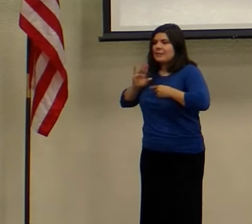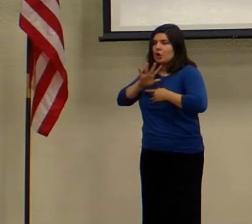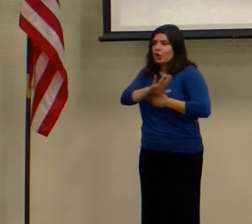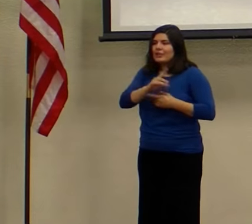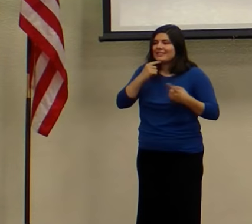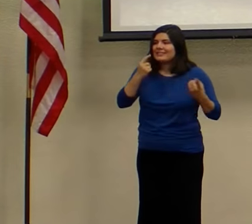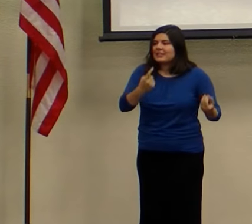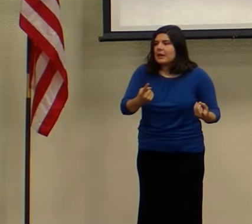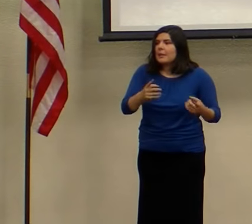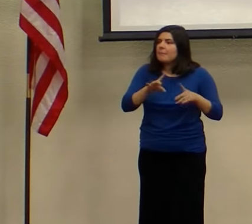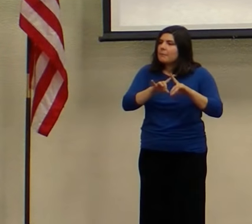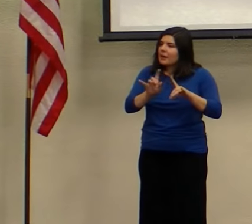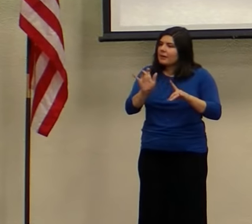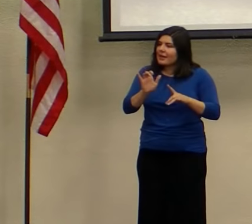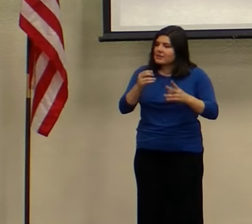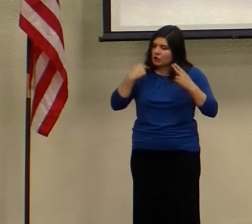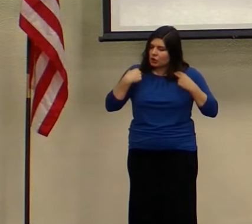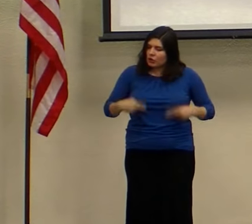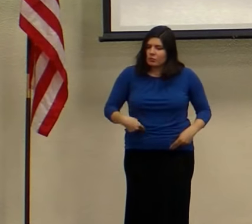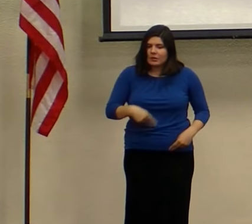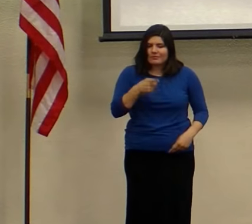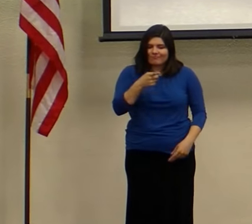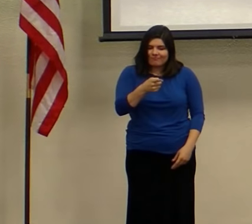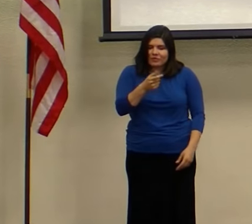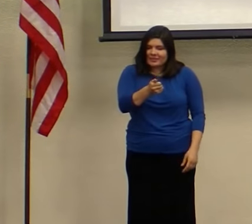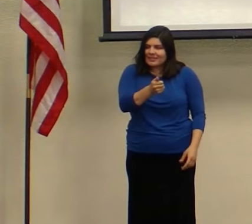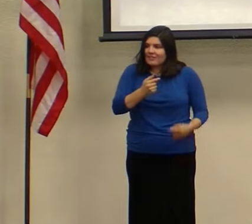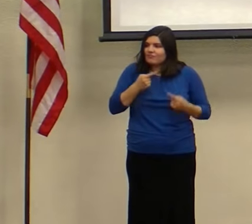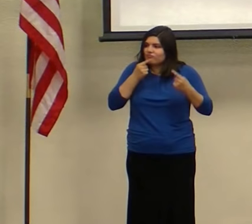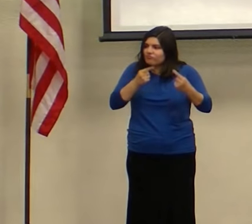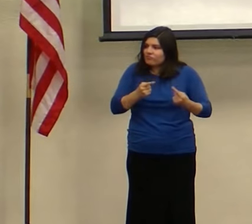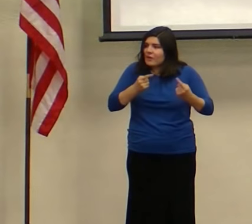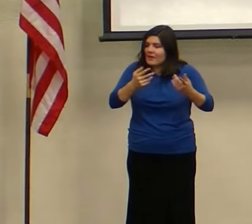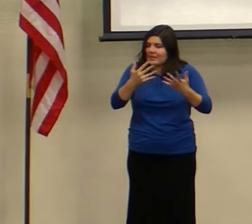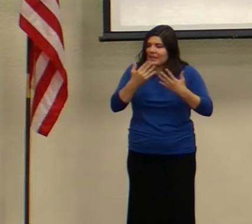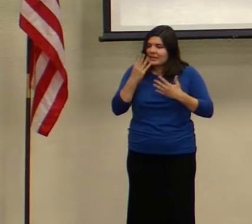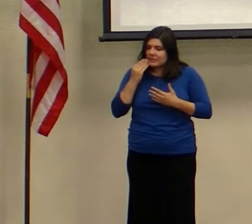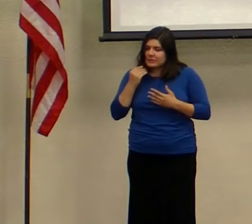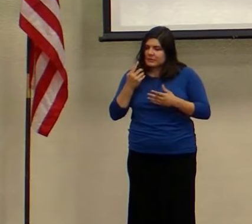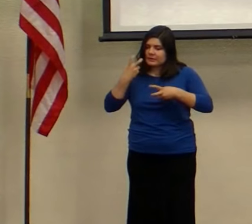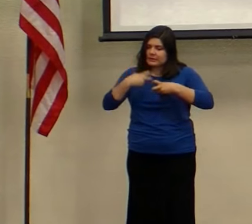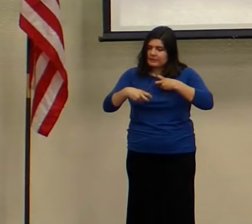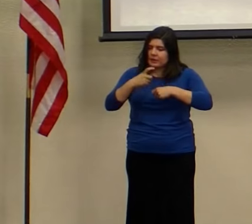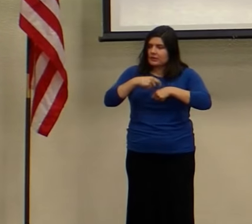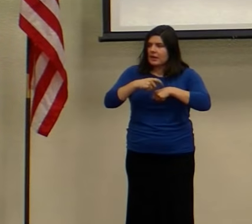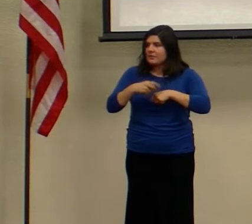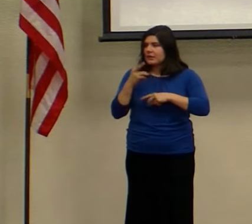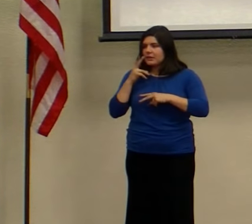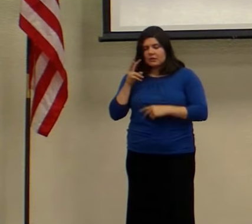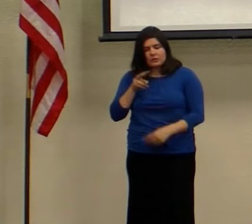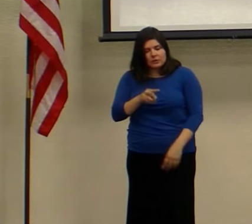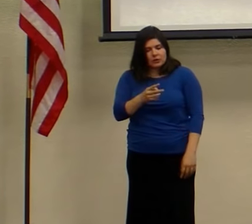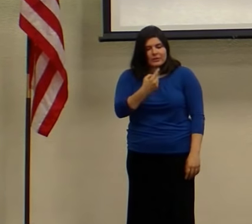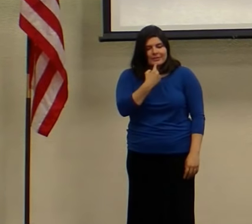a human who has struggles and is going through some hard times and he looks at her and he says,